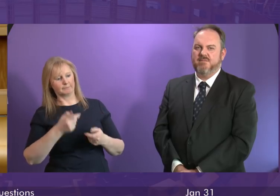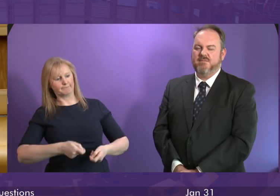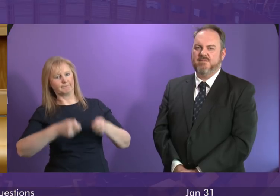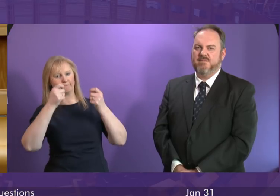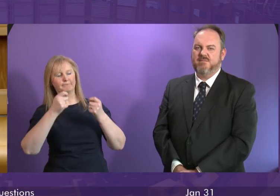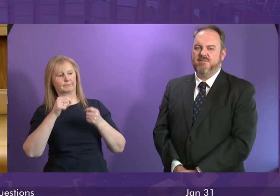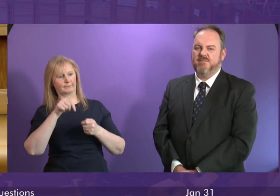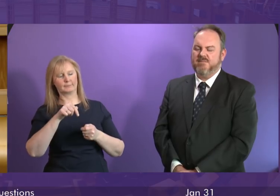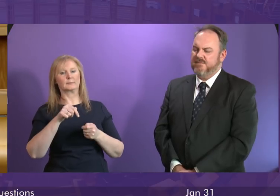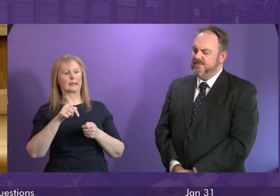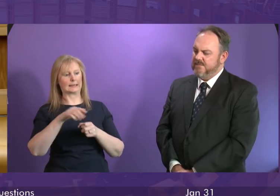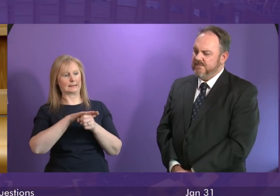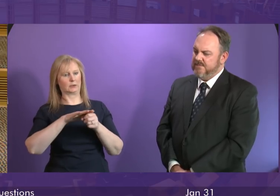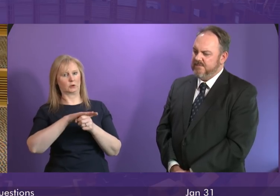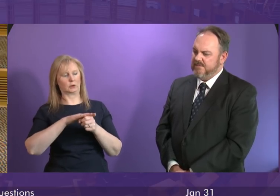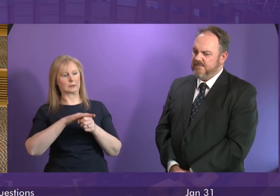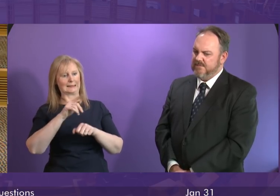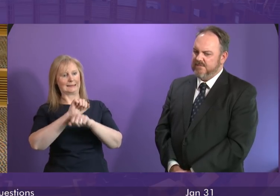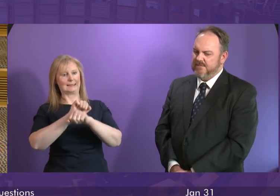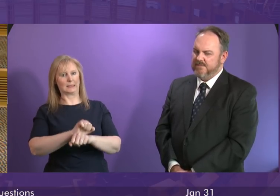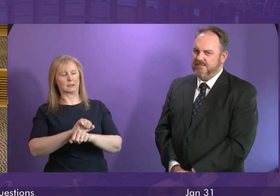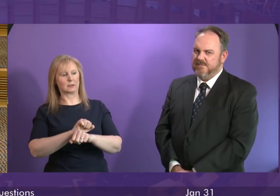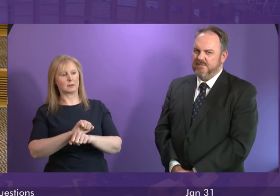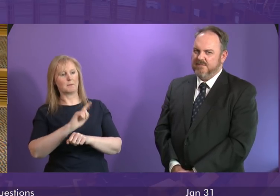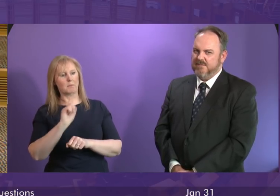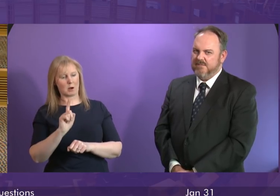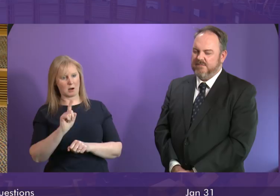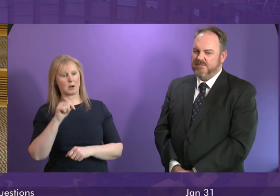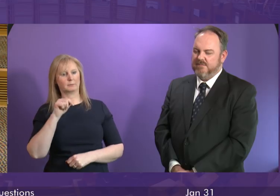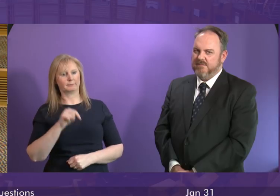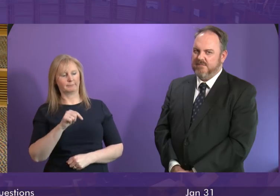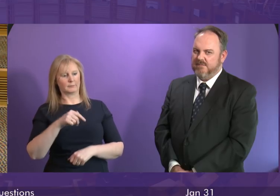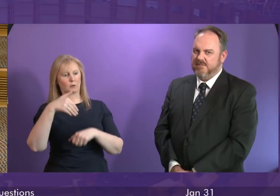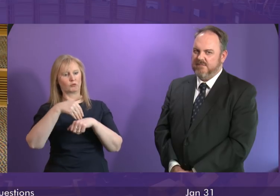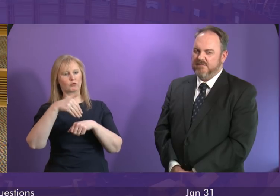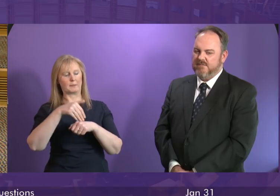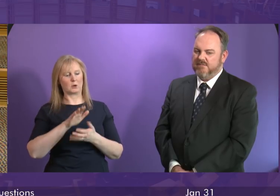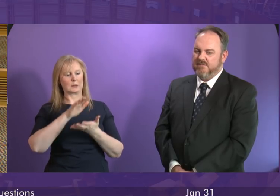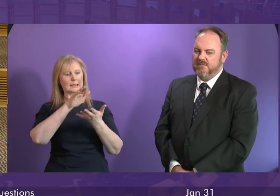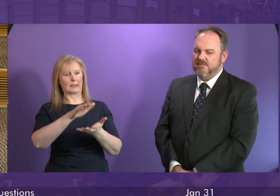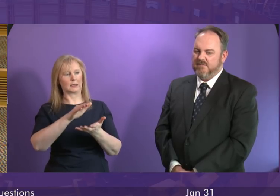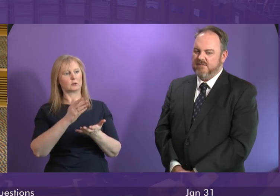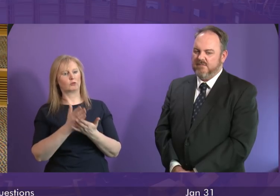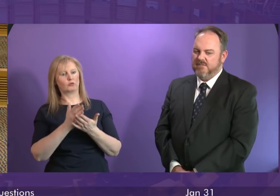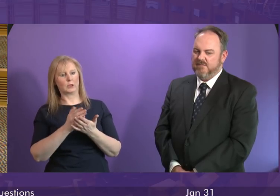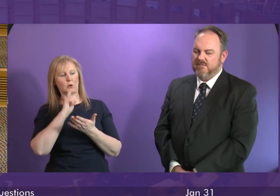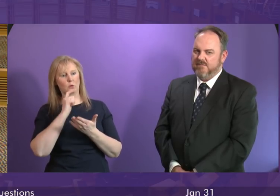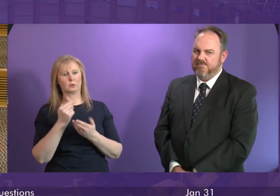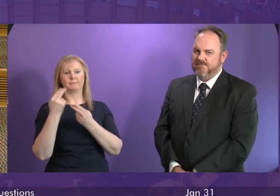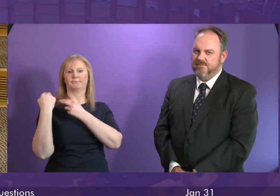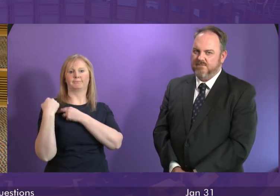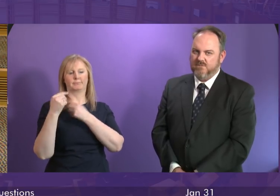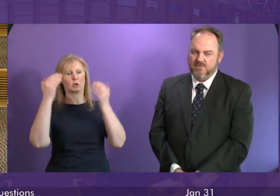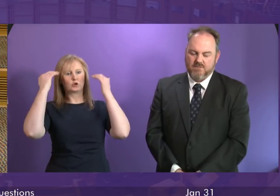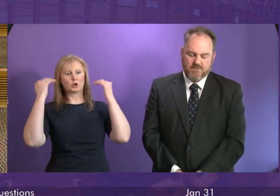reported about this sentence but the sentencing decision in any criminal case is entirely a matter for the judge the